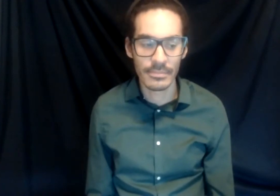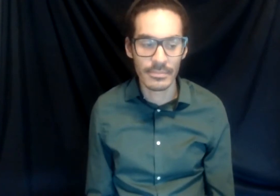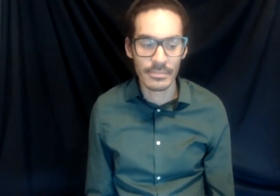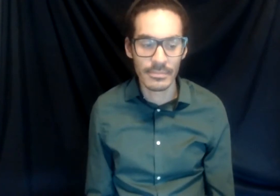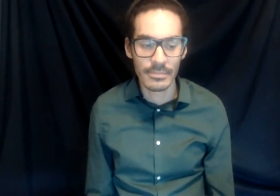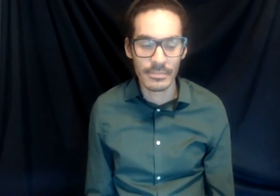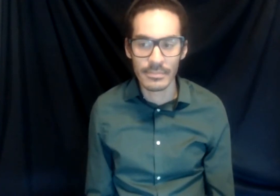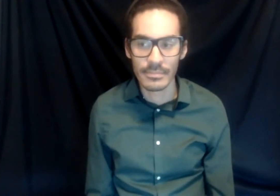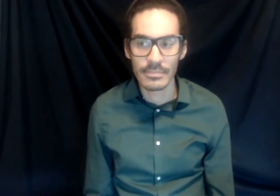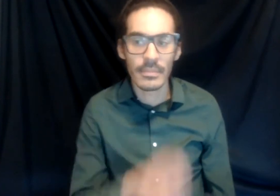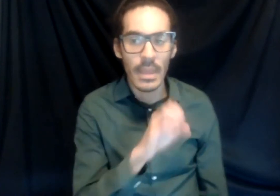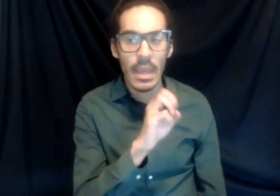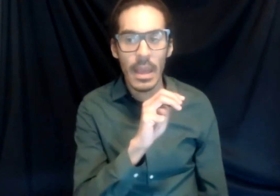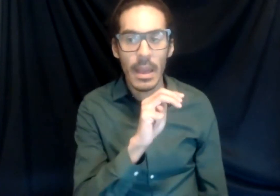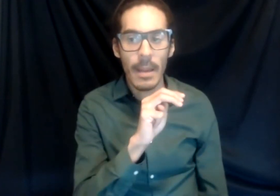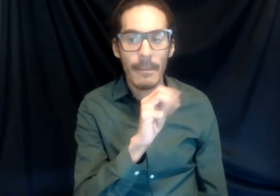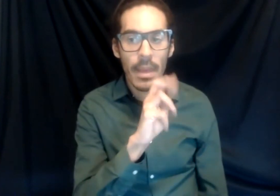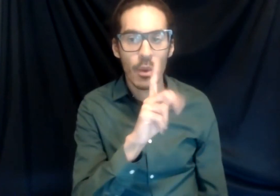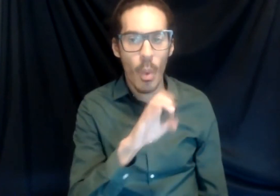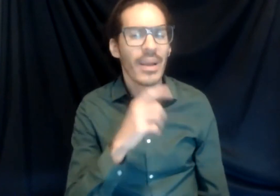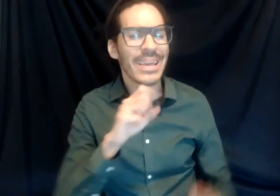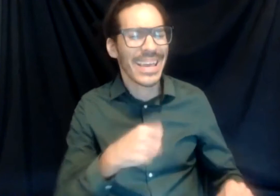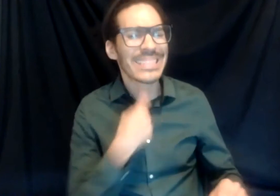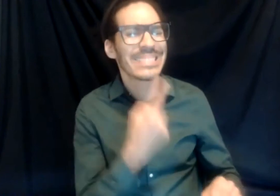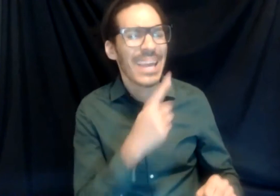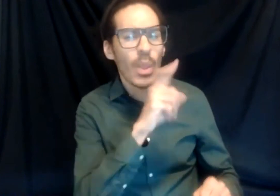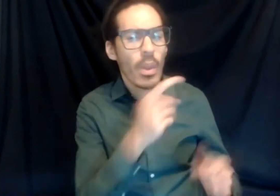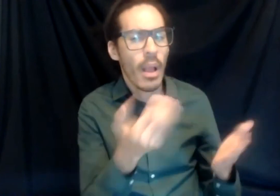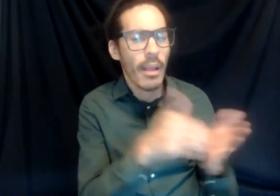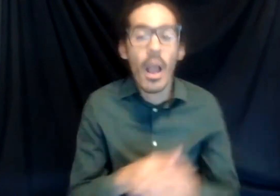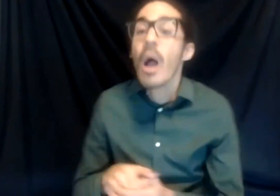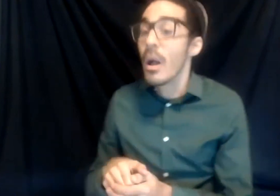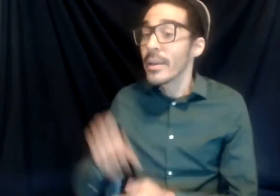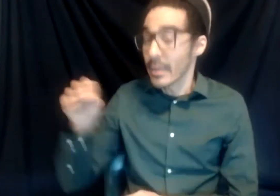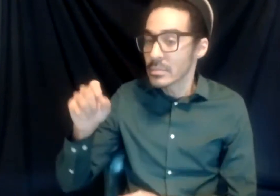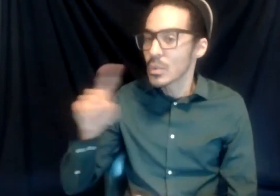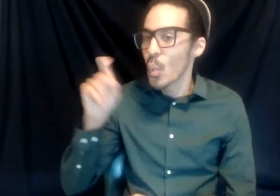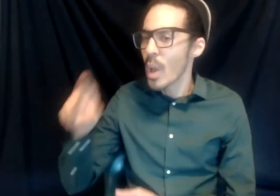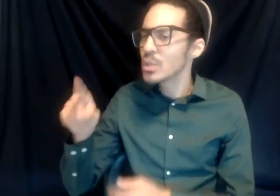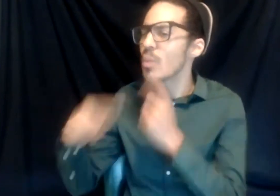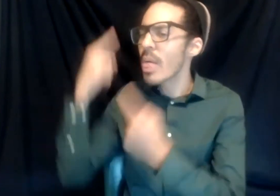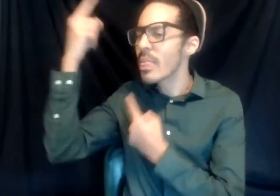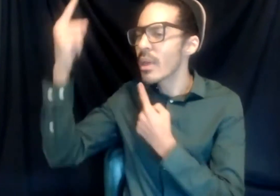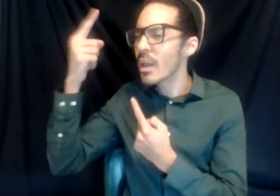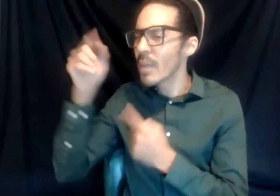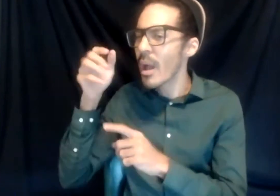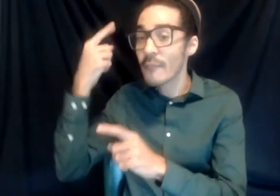Wait, can you speak to the question again? kind of missed it. So the question is, as you think about, for you, Emmanuel, you have multiple